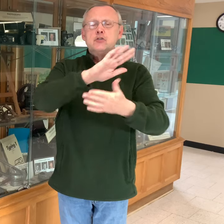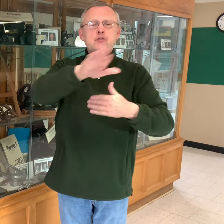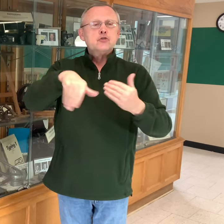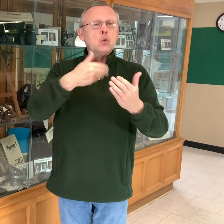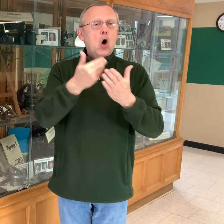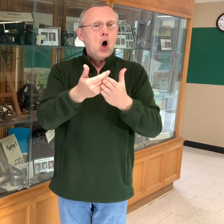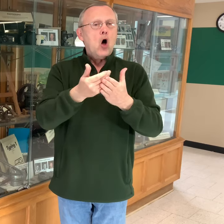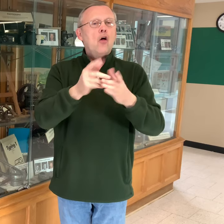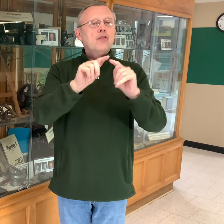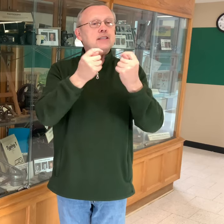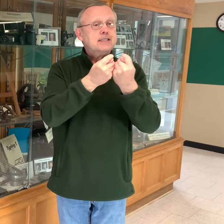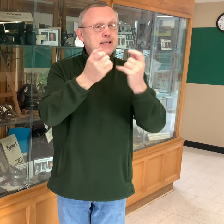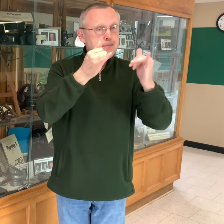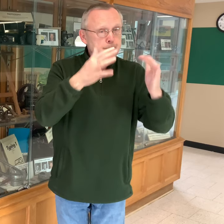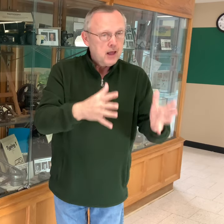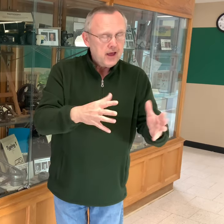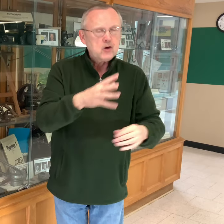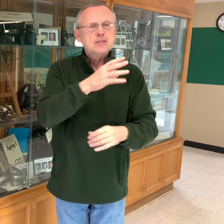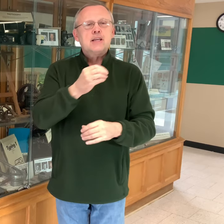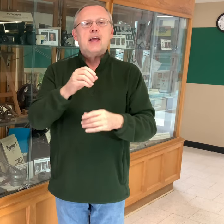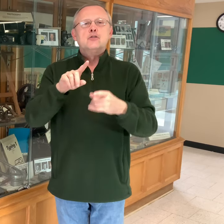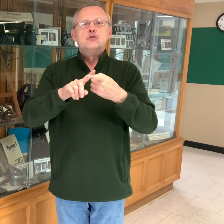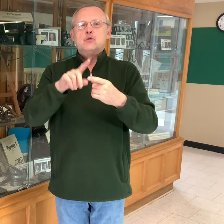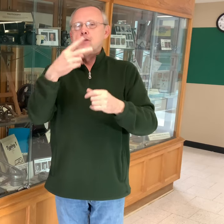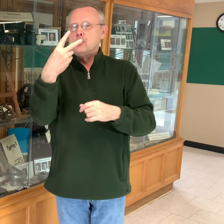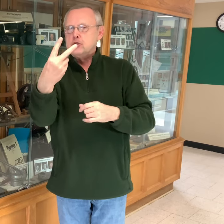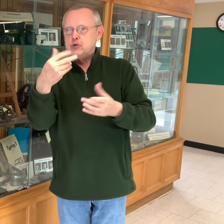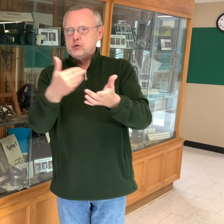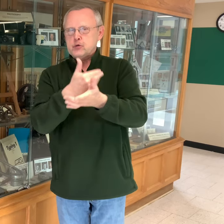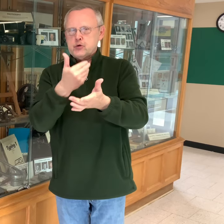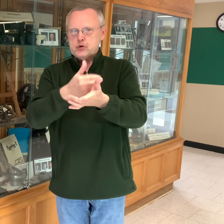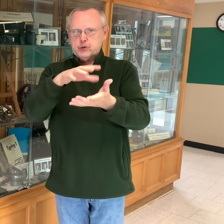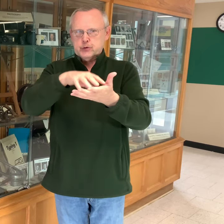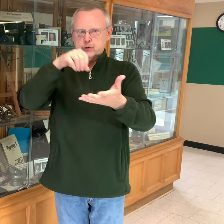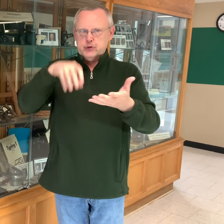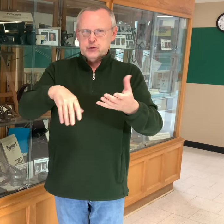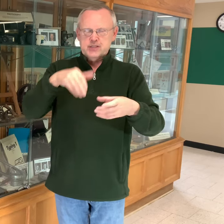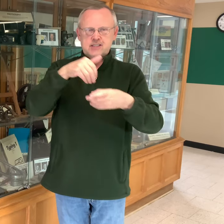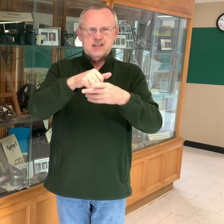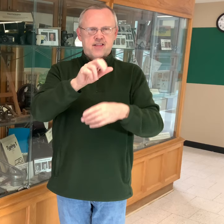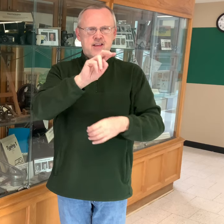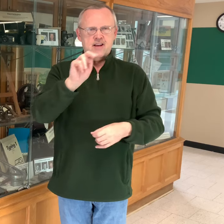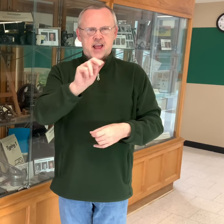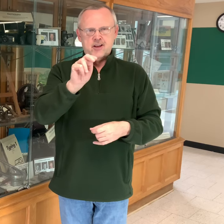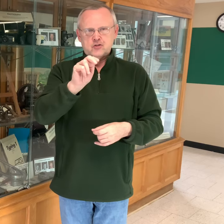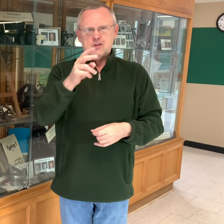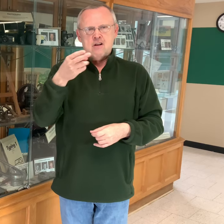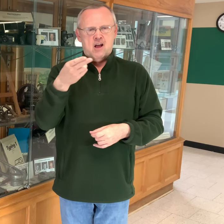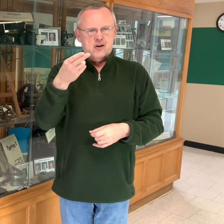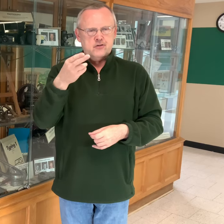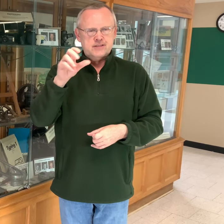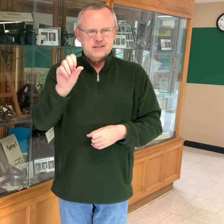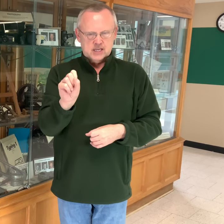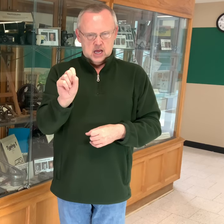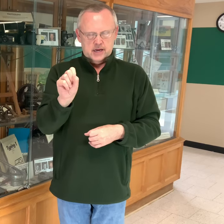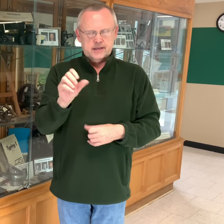Congratulations to all the team players and the two new students in the National Honor Society.